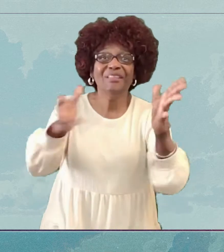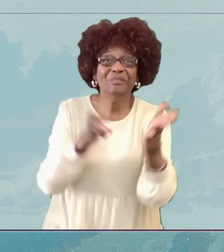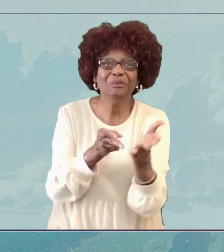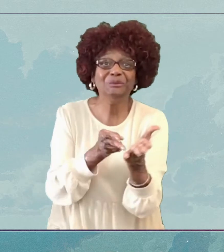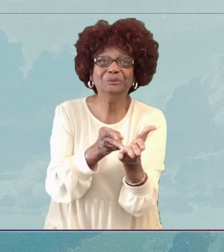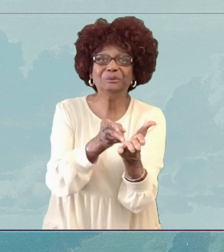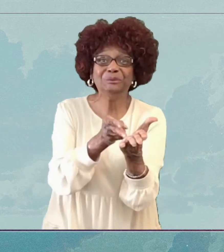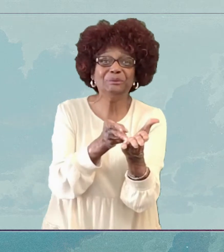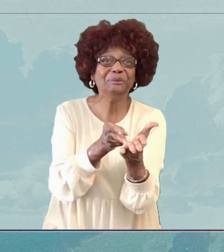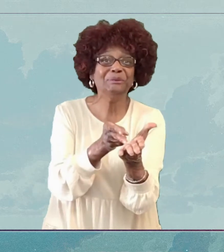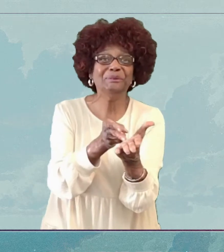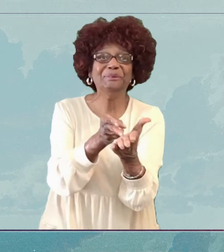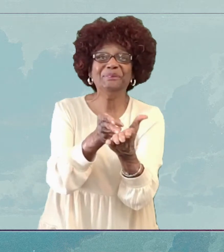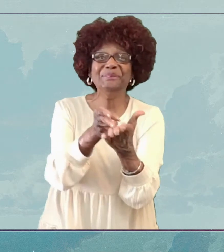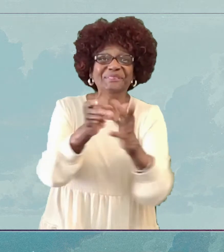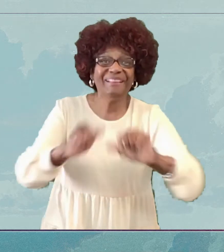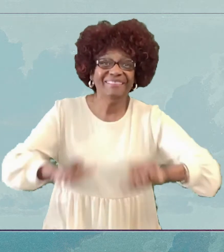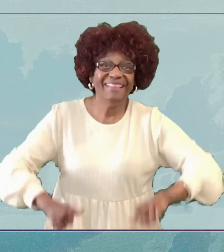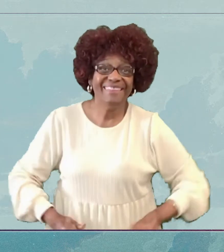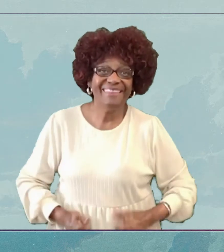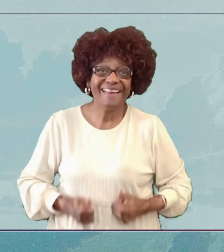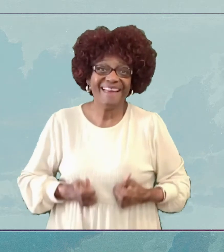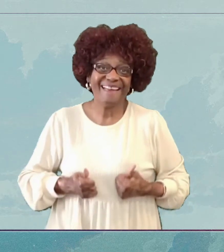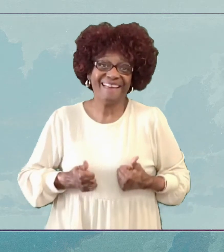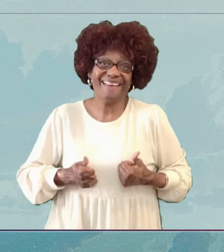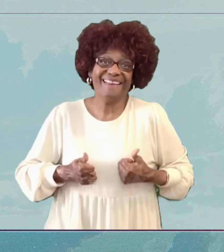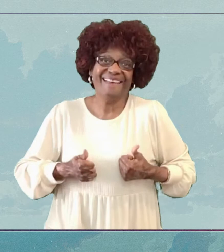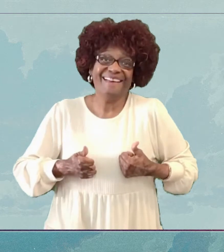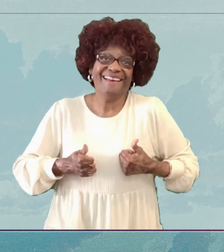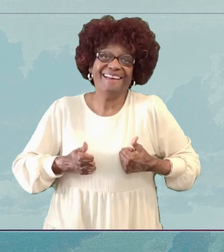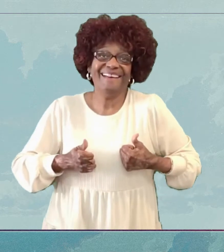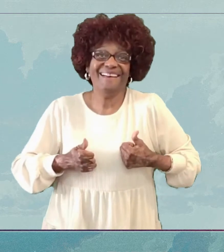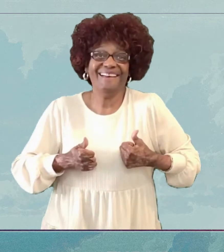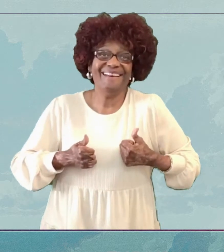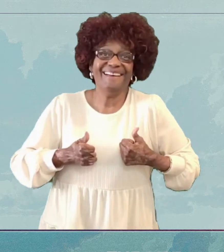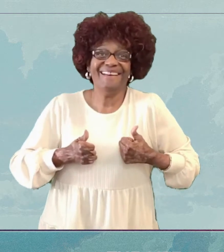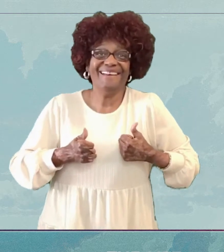The truth The And the light